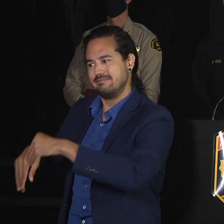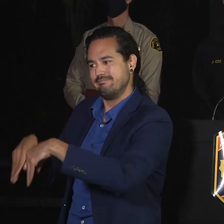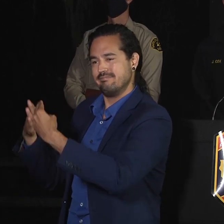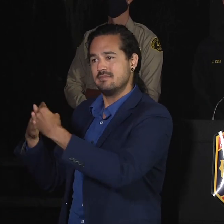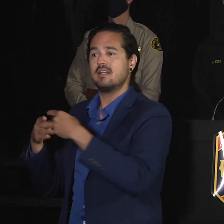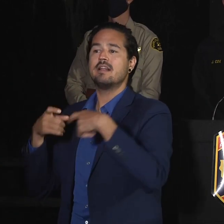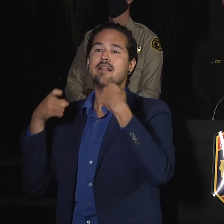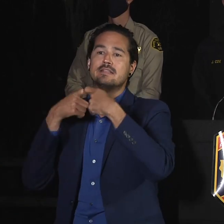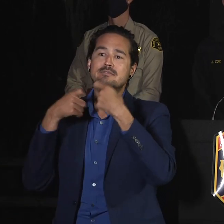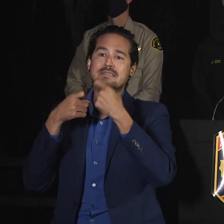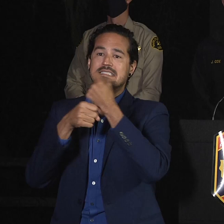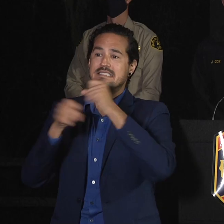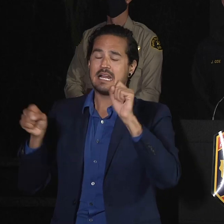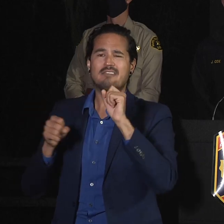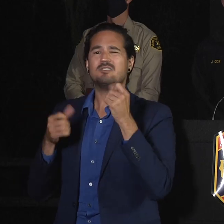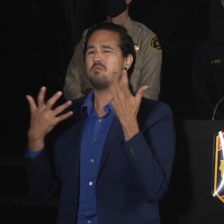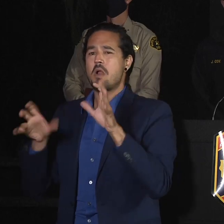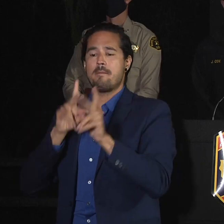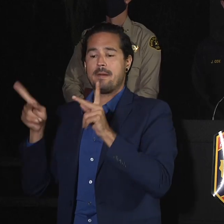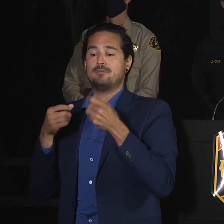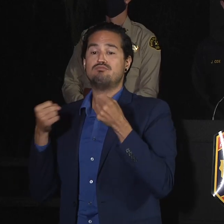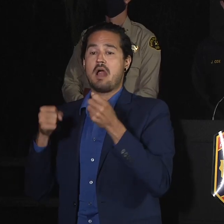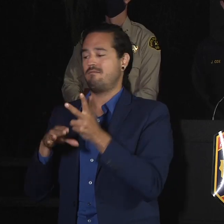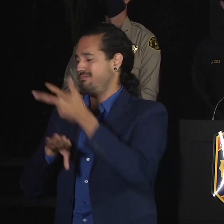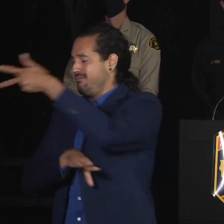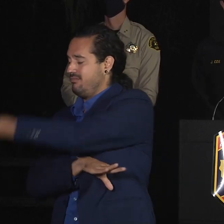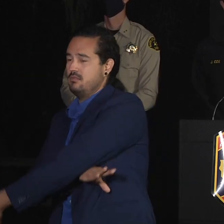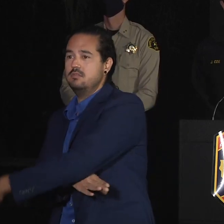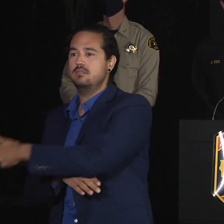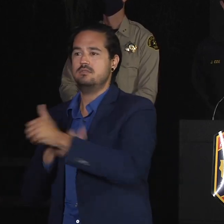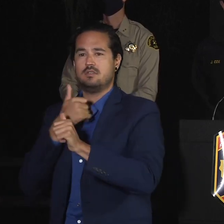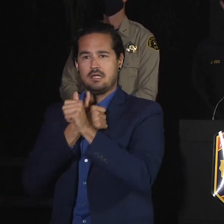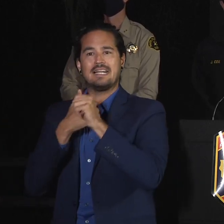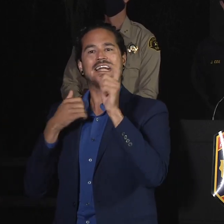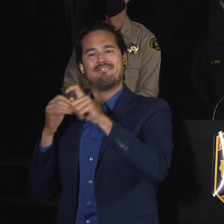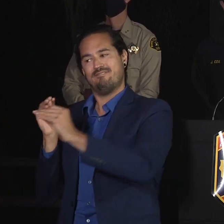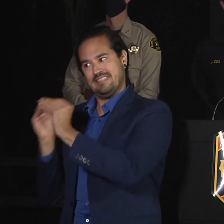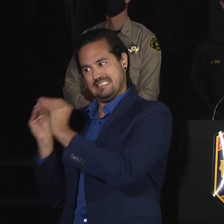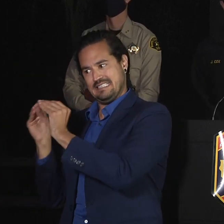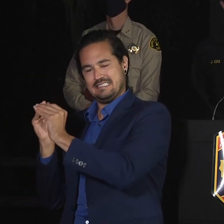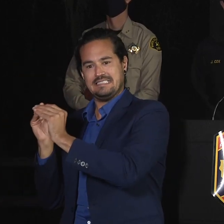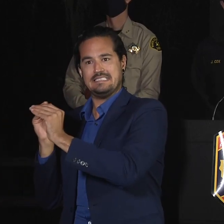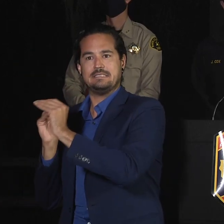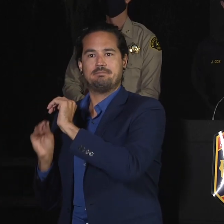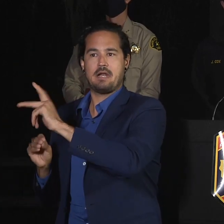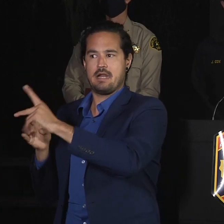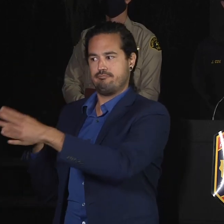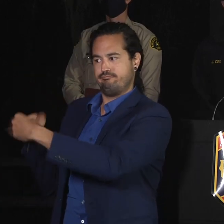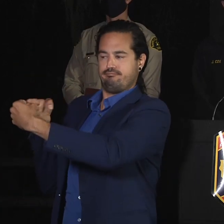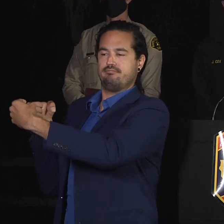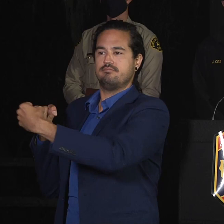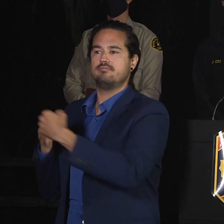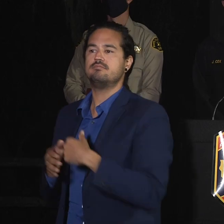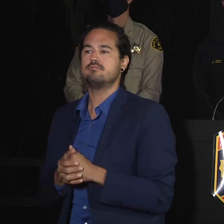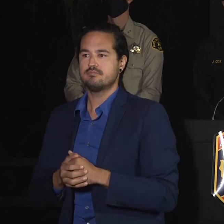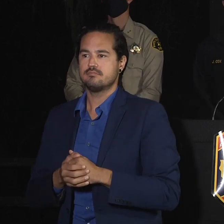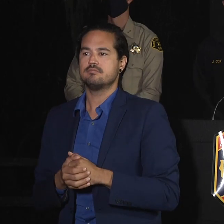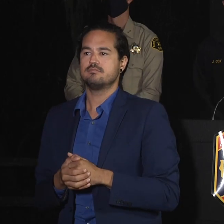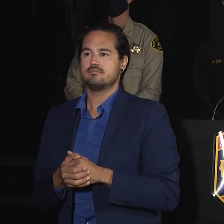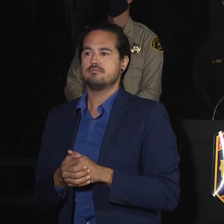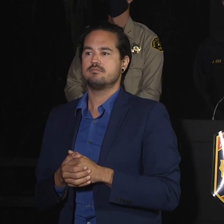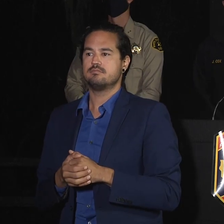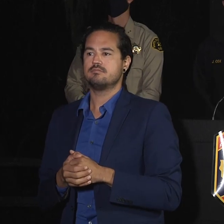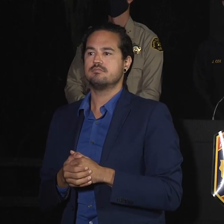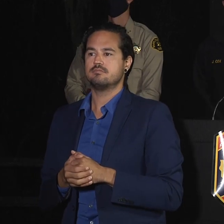We're just asking for your patience. The incident is working diligently, as Chief C said. We have every available resource that we can